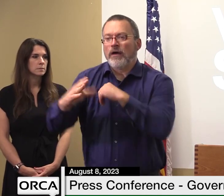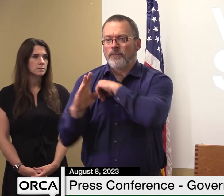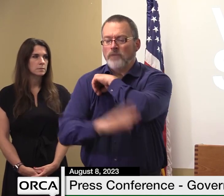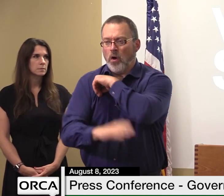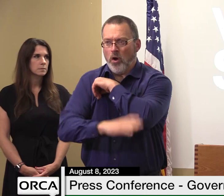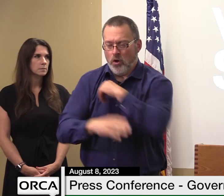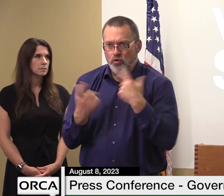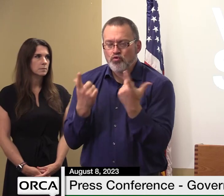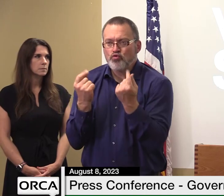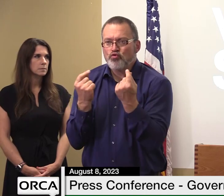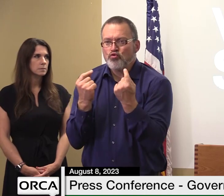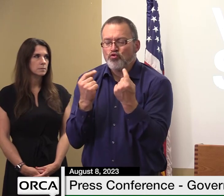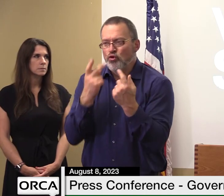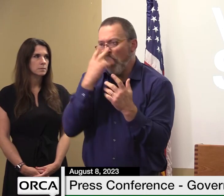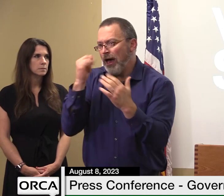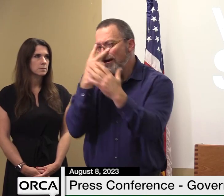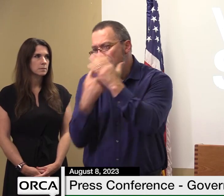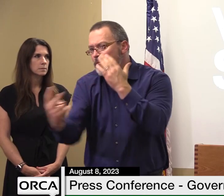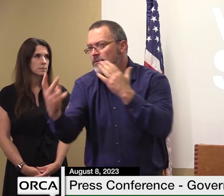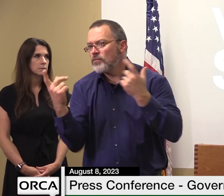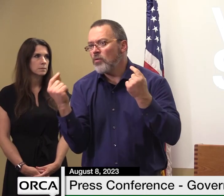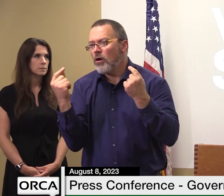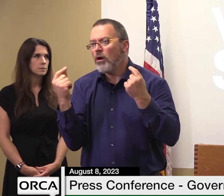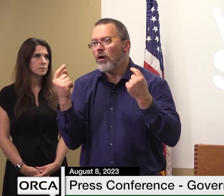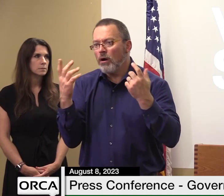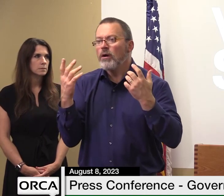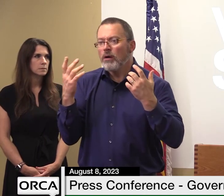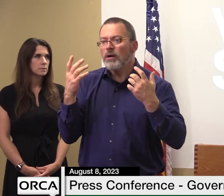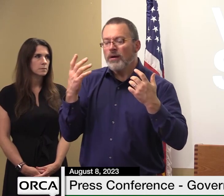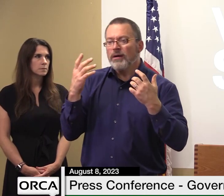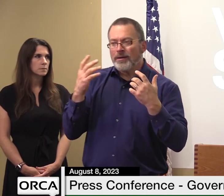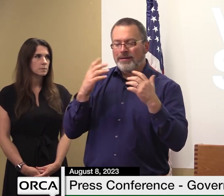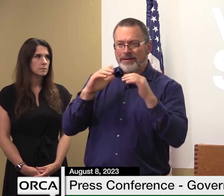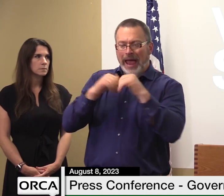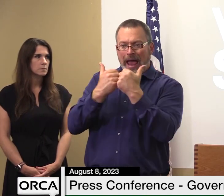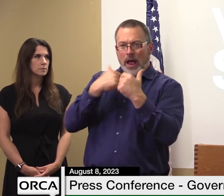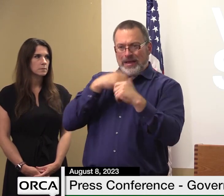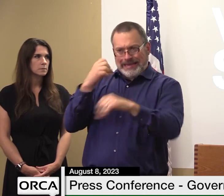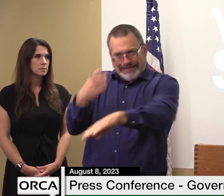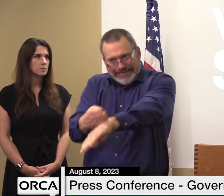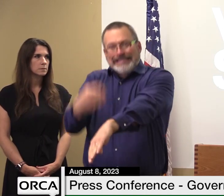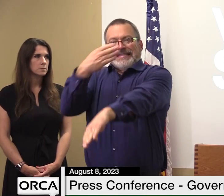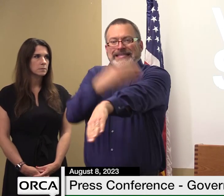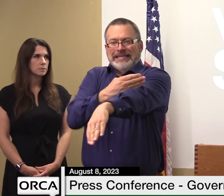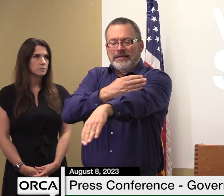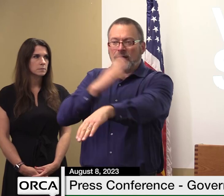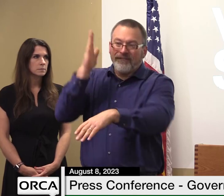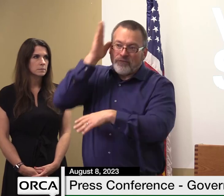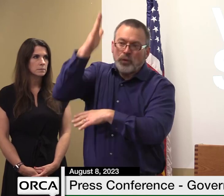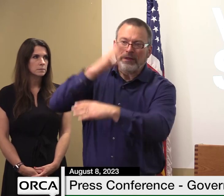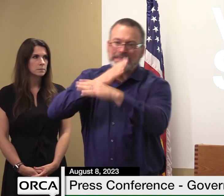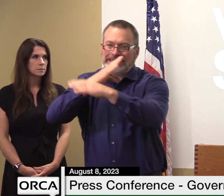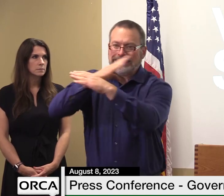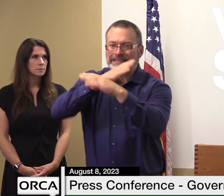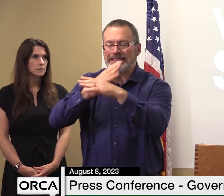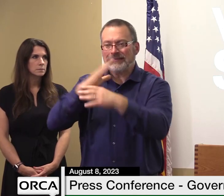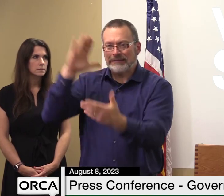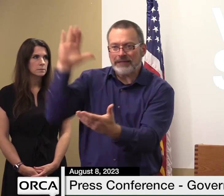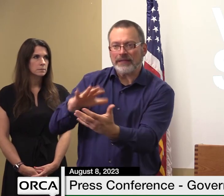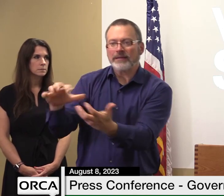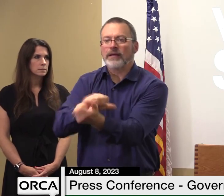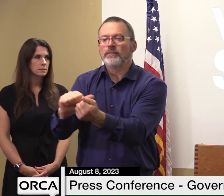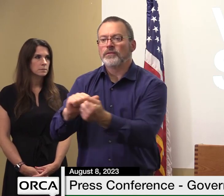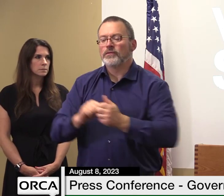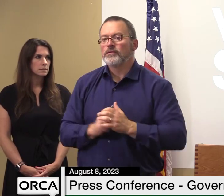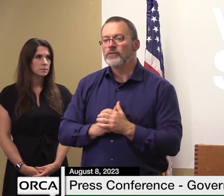mitigation work and revitalization from my perspective that means merging our flood recovery